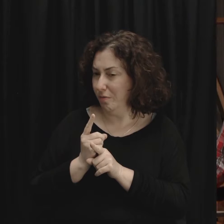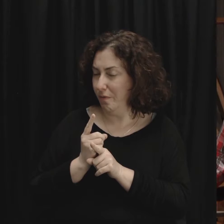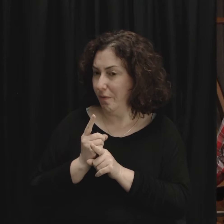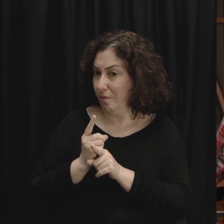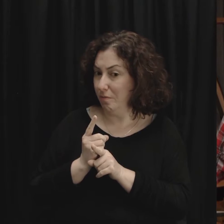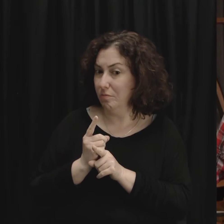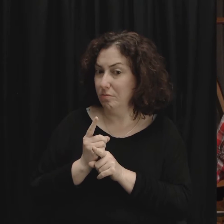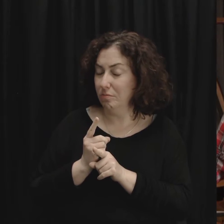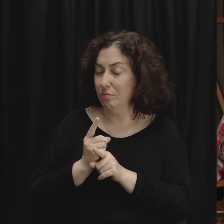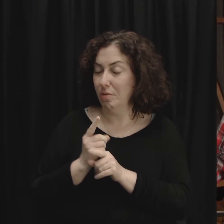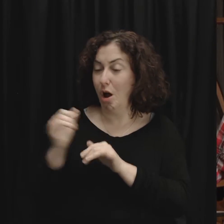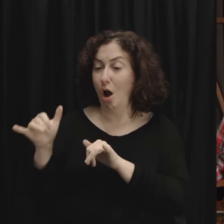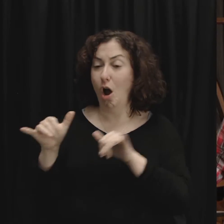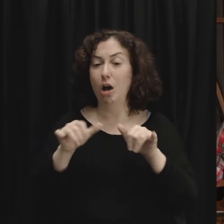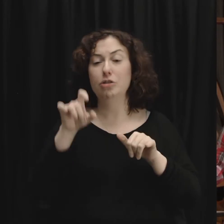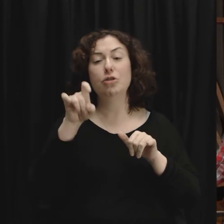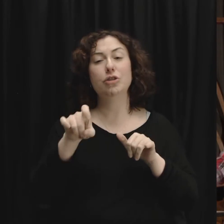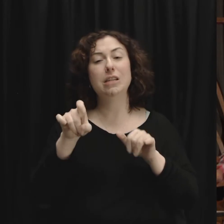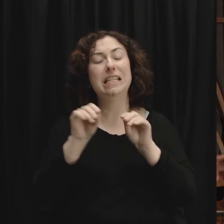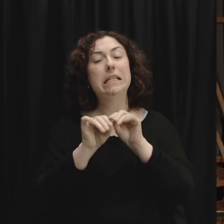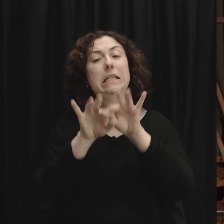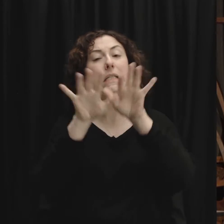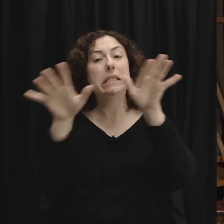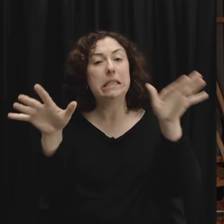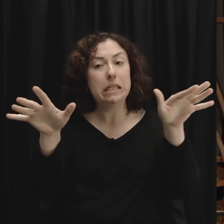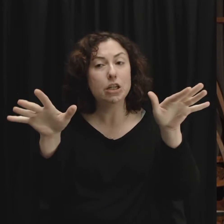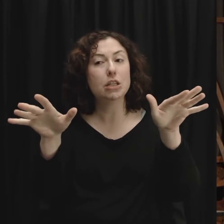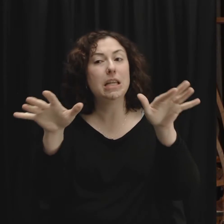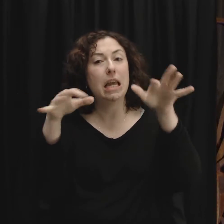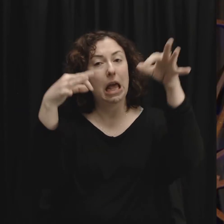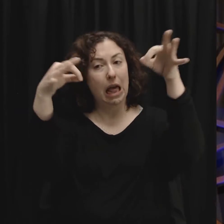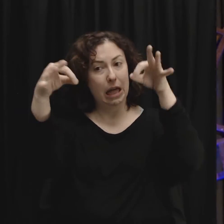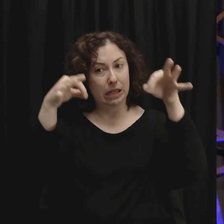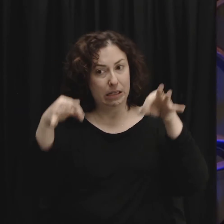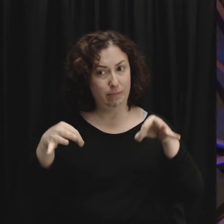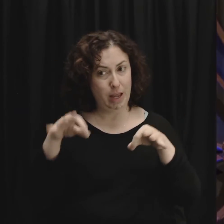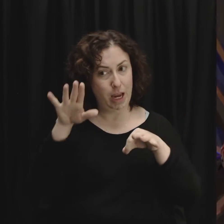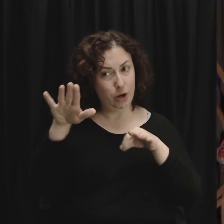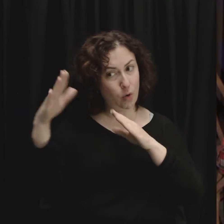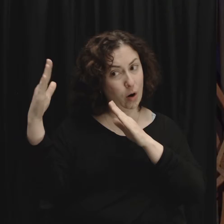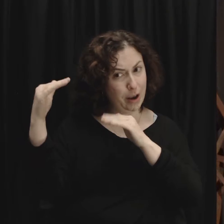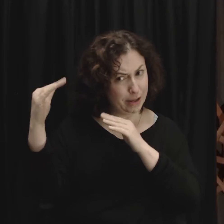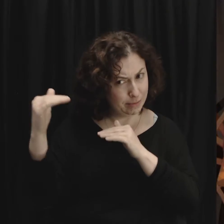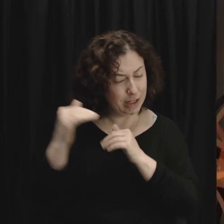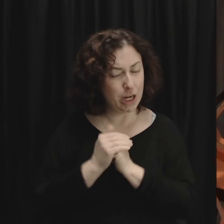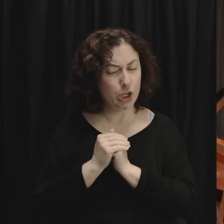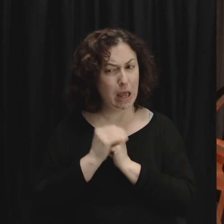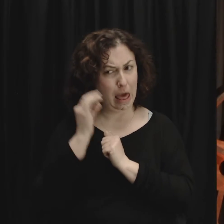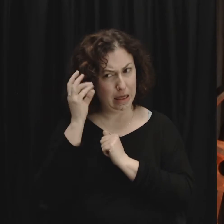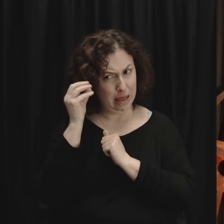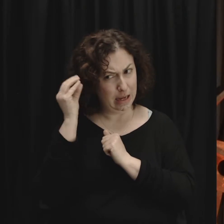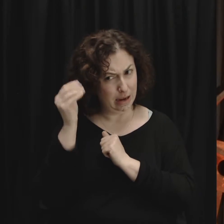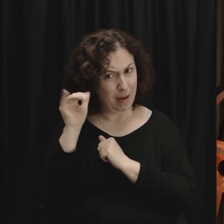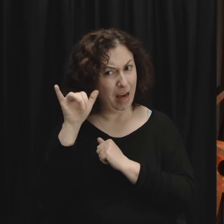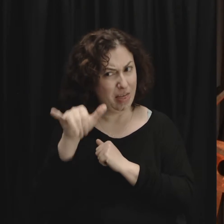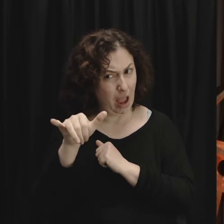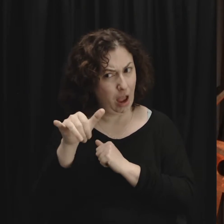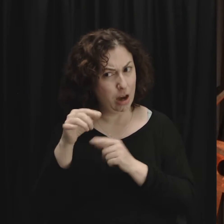expectations again think about how often we have conflict in our relationships because of our own